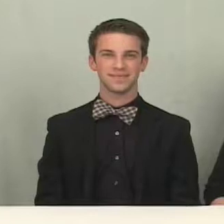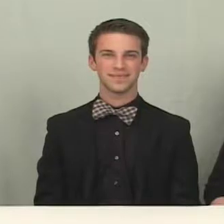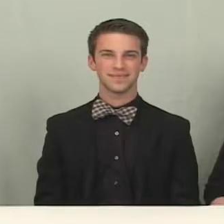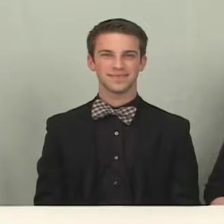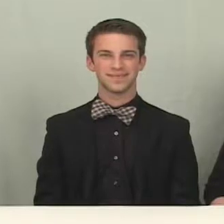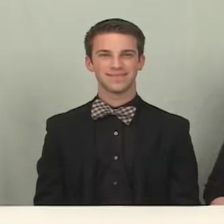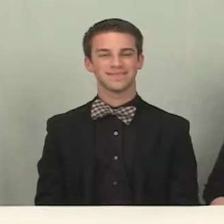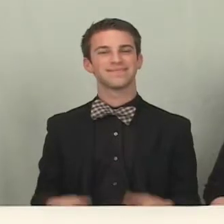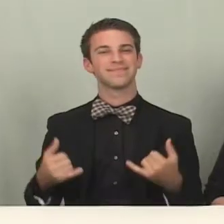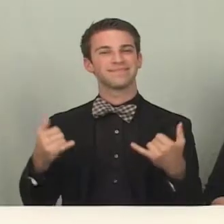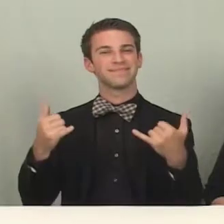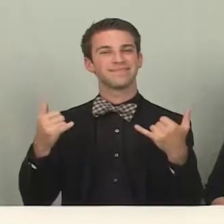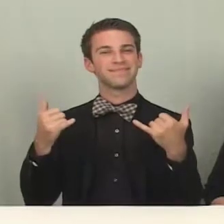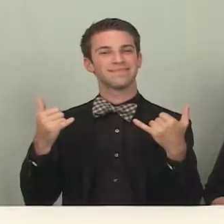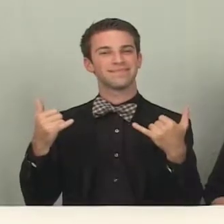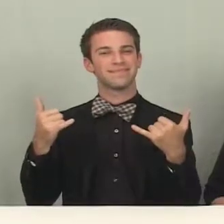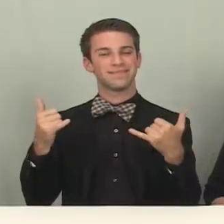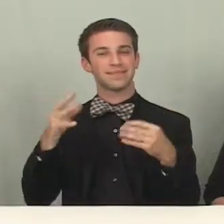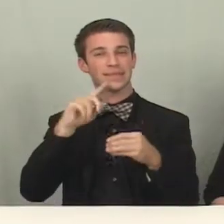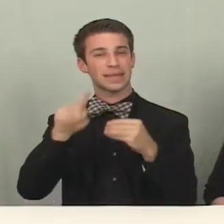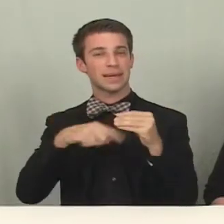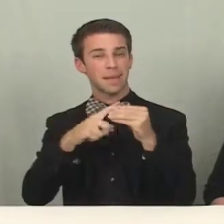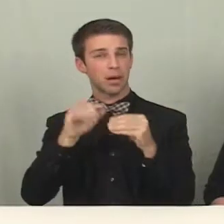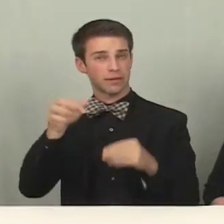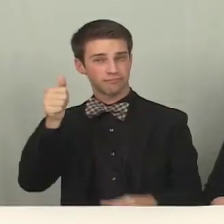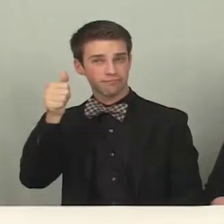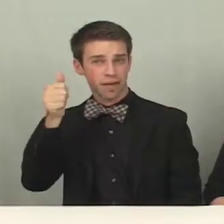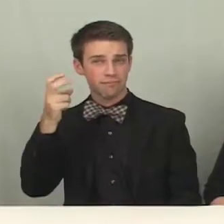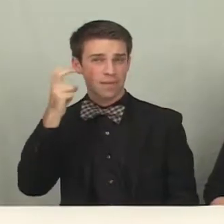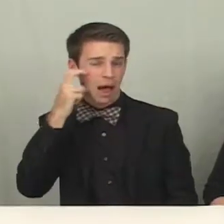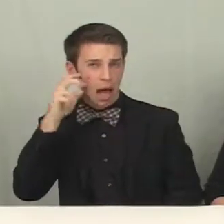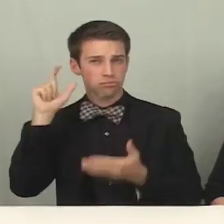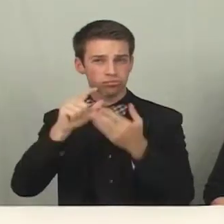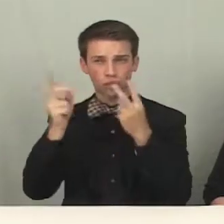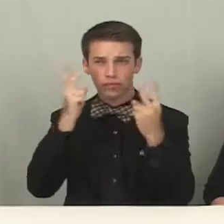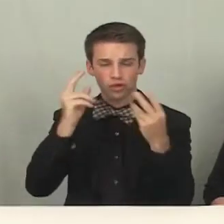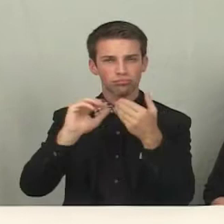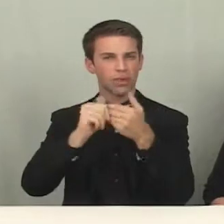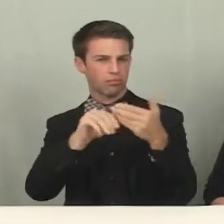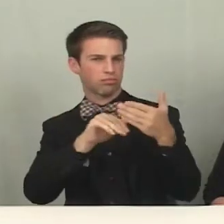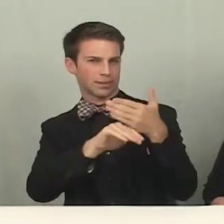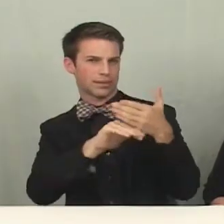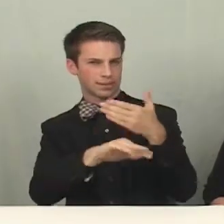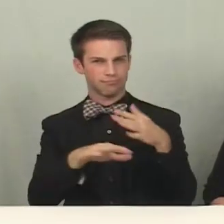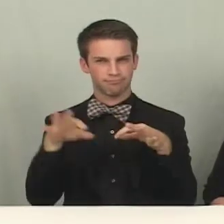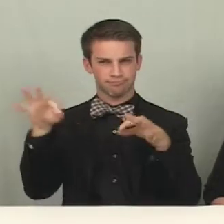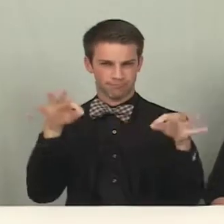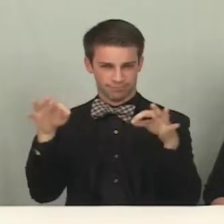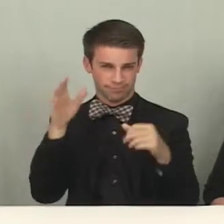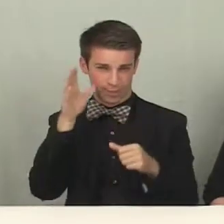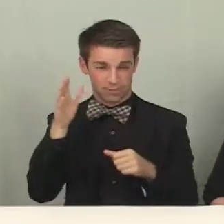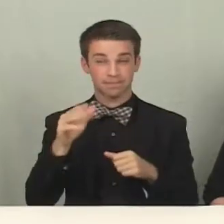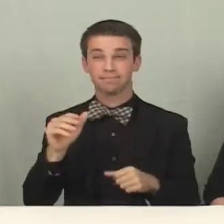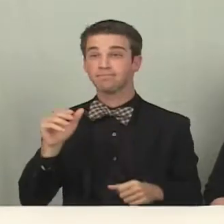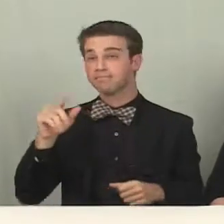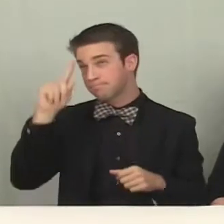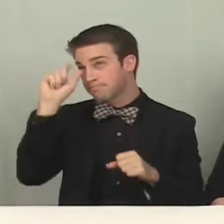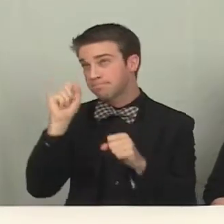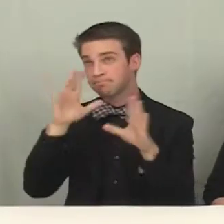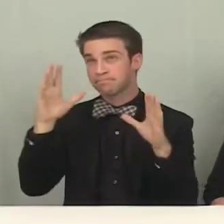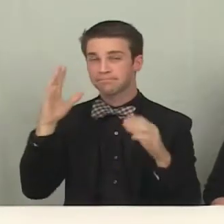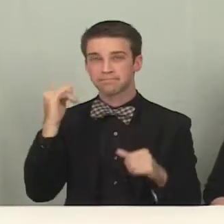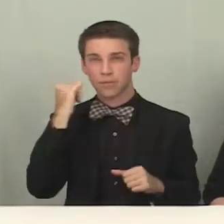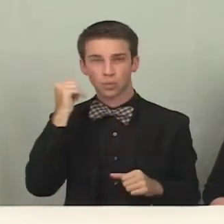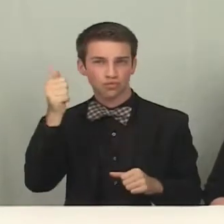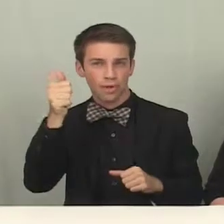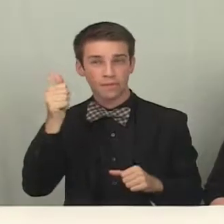Next, we'll discuss accessibility features for blind and low vision. If you are blind or visually impaired,